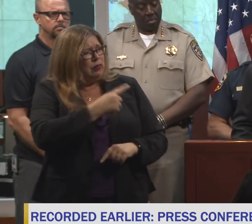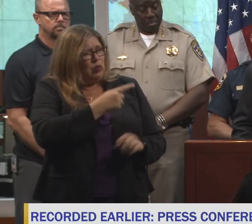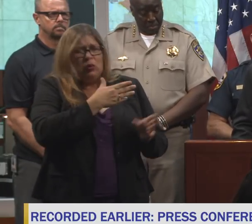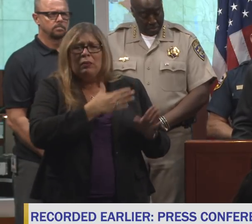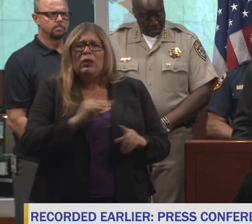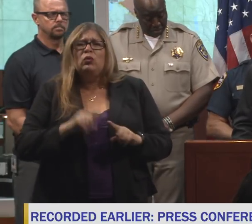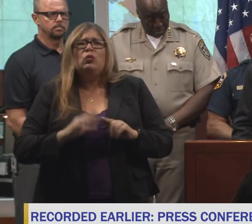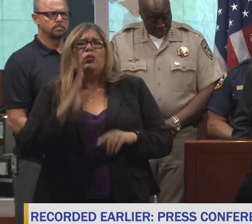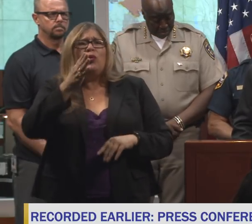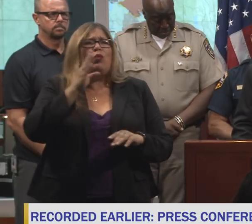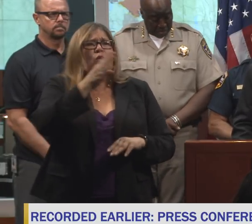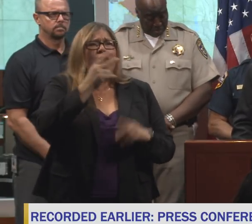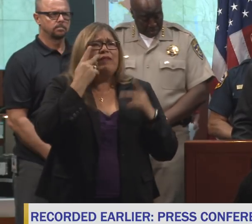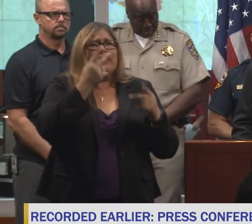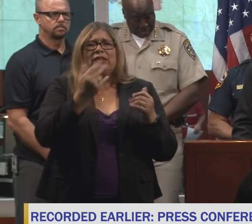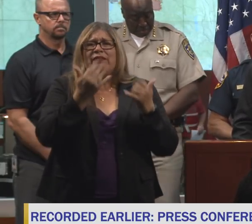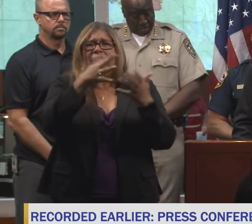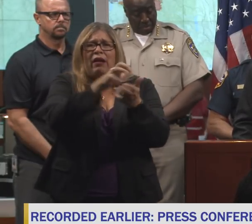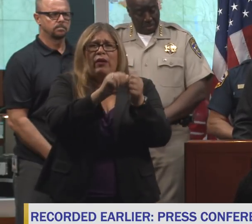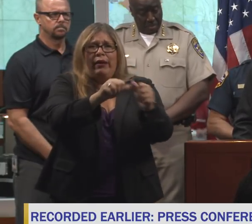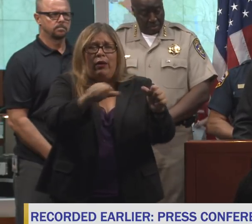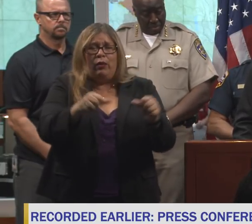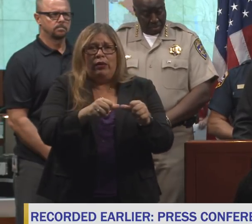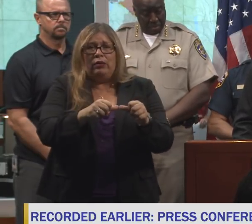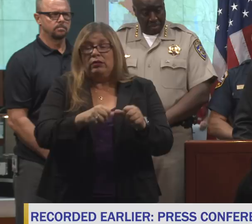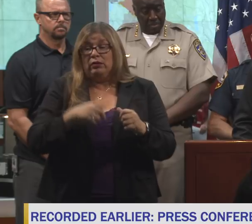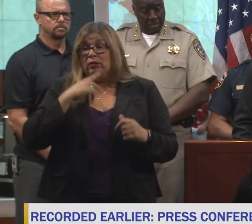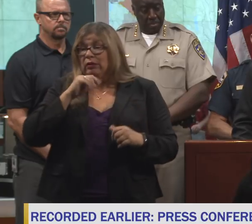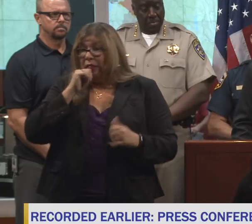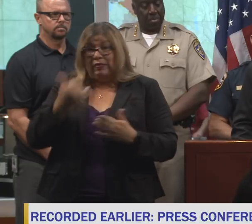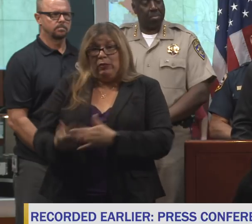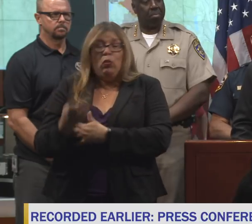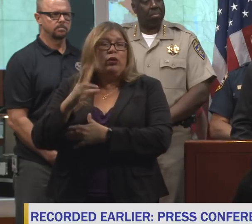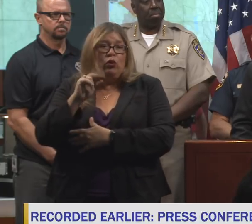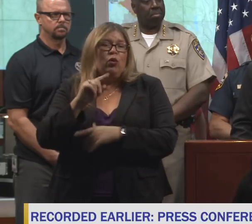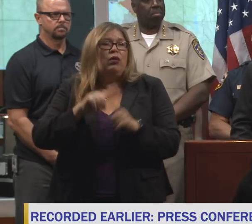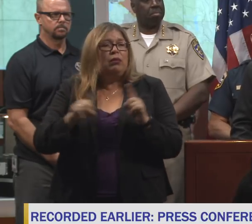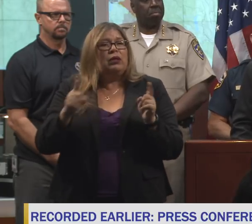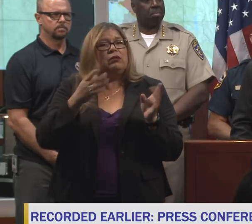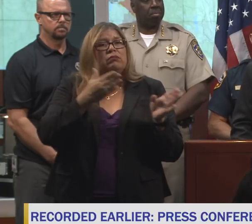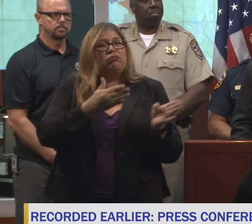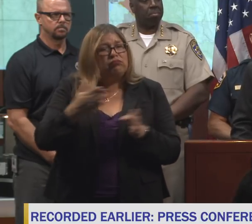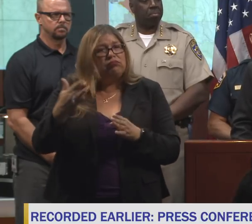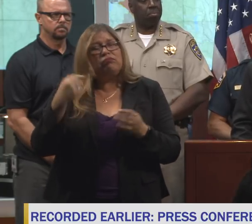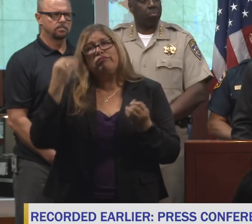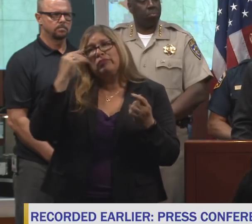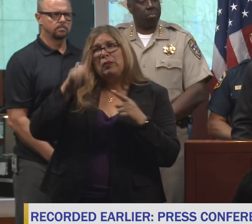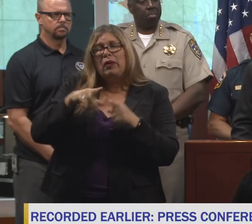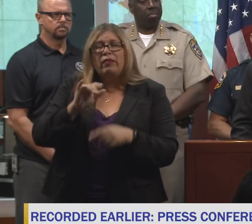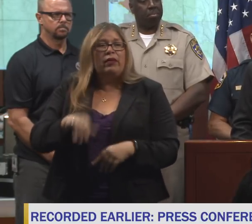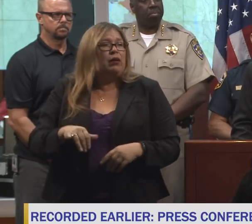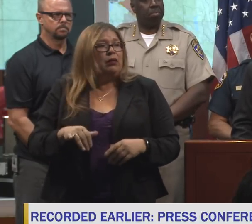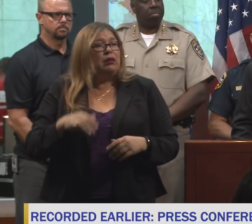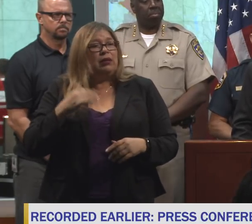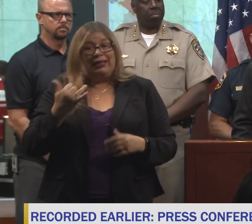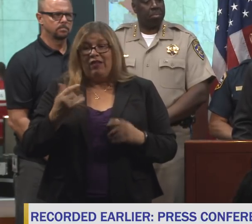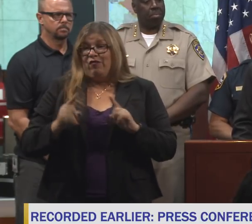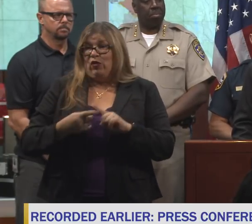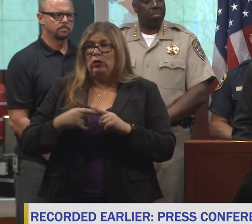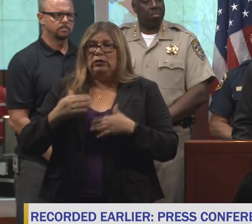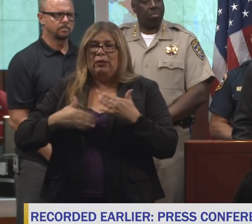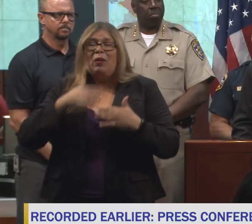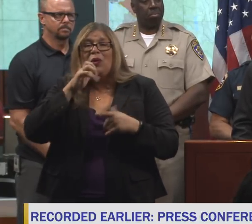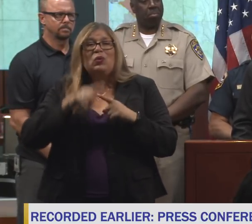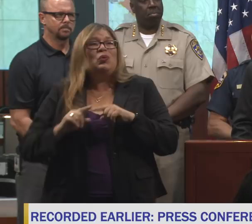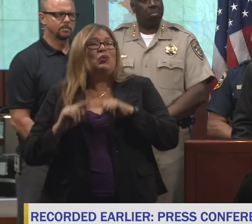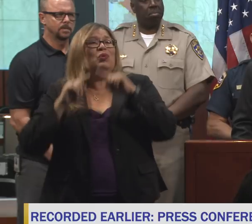and fire victims? Not any plans this morning. But we're definitely have considered it and this is our first step. I don't like to go